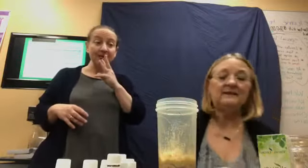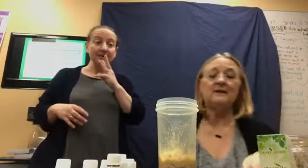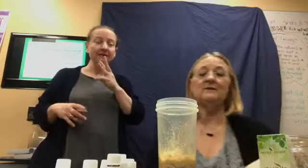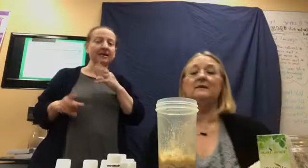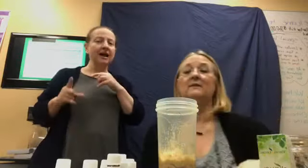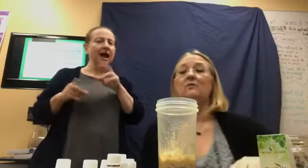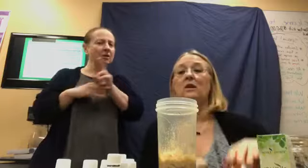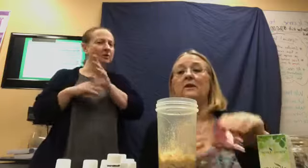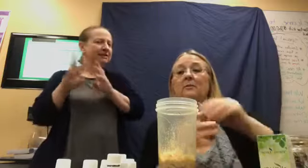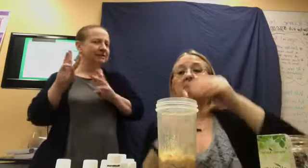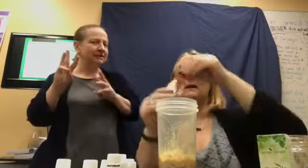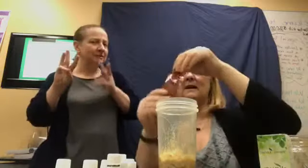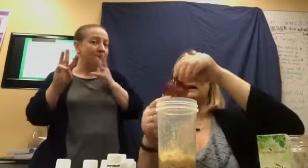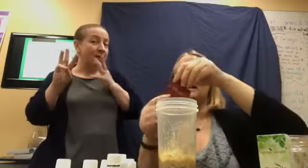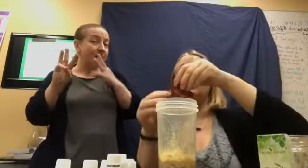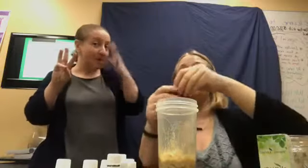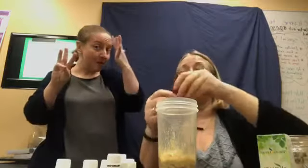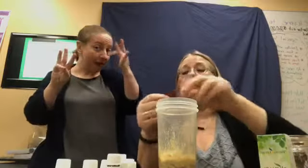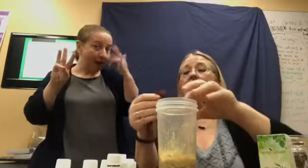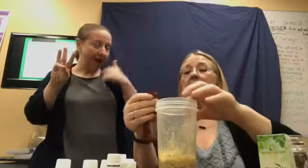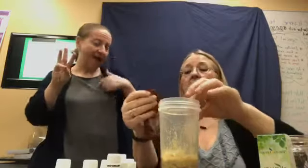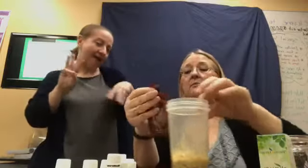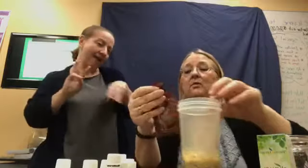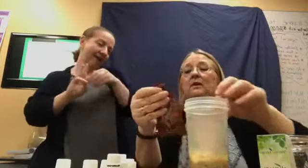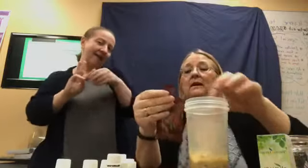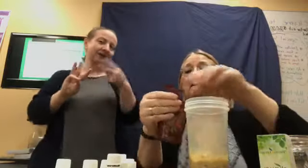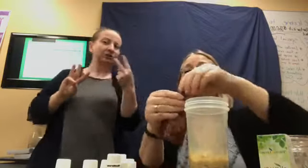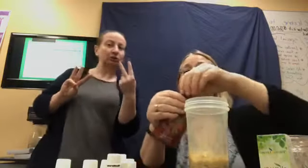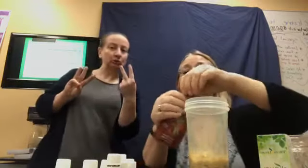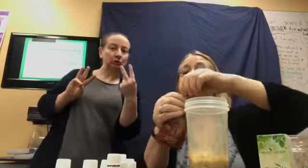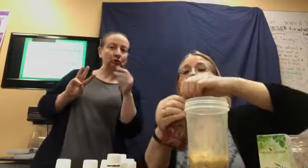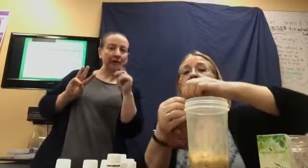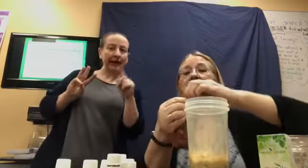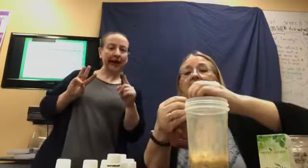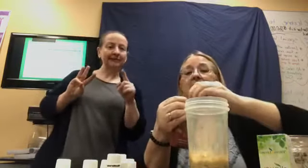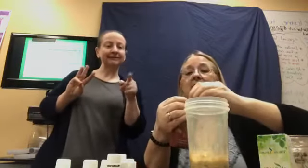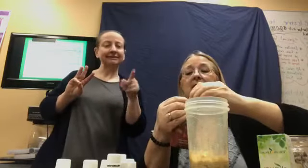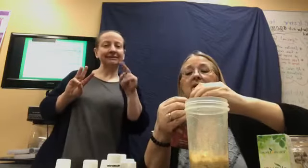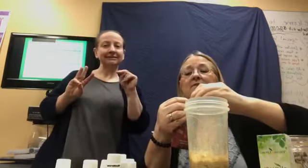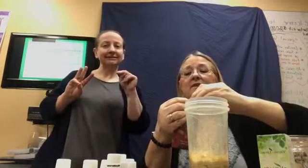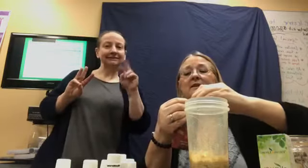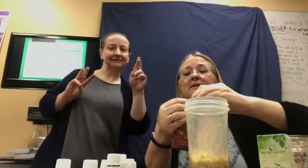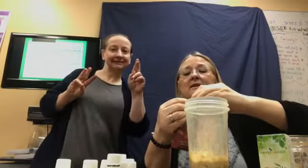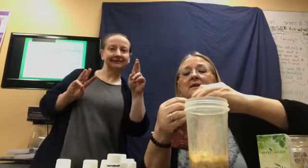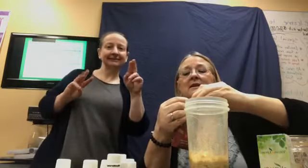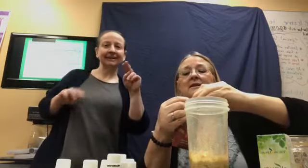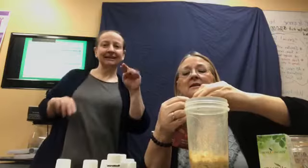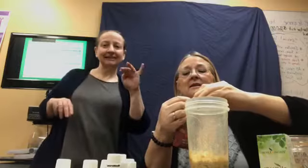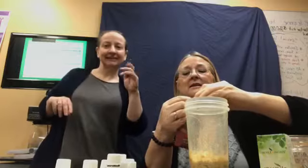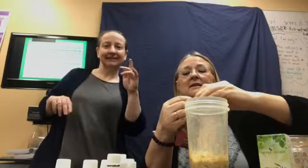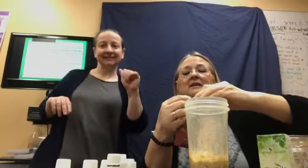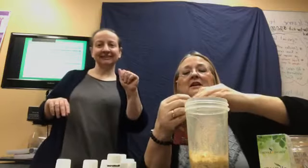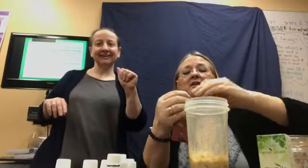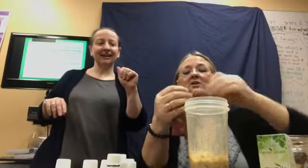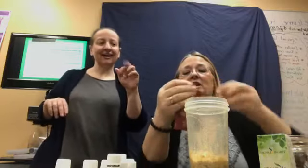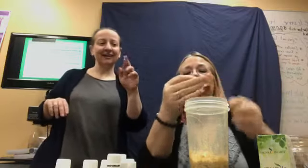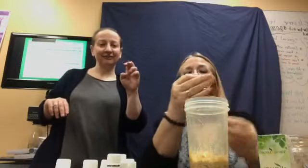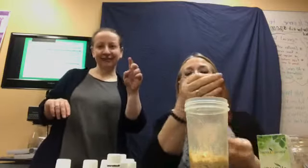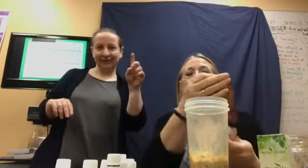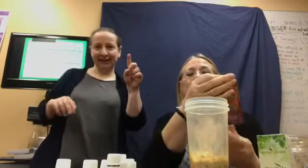ounces of water because I put in two ounces of the Ningsha red.